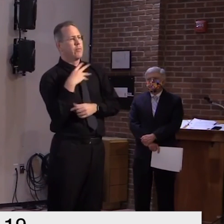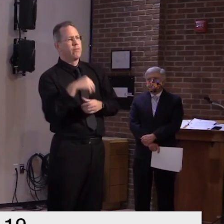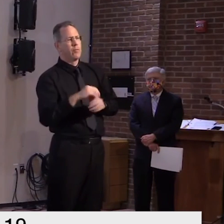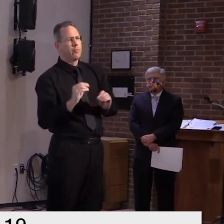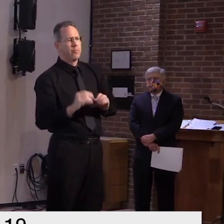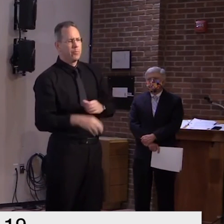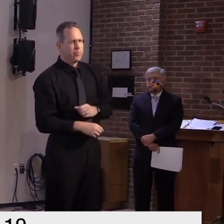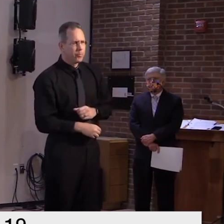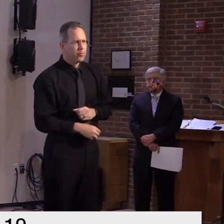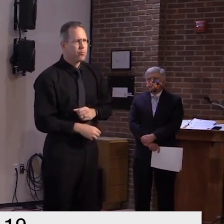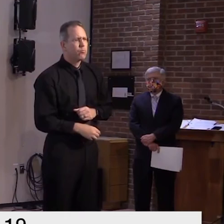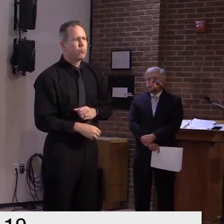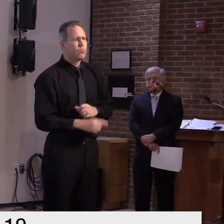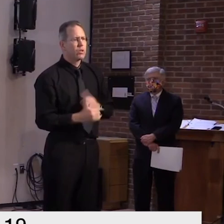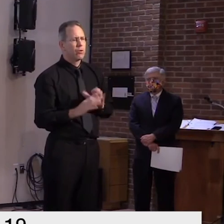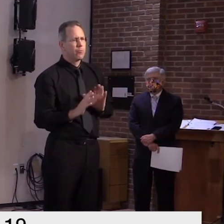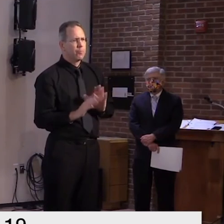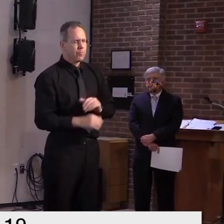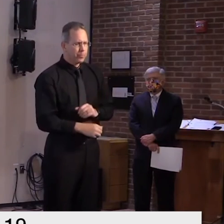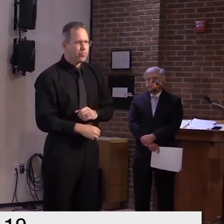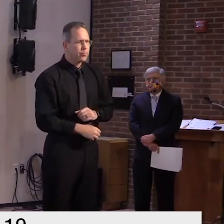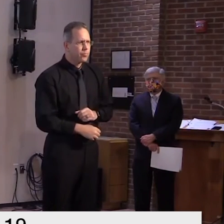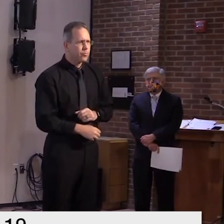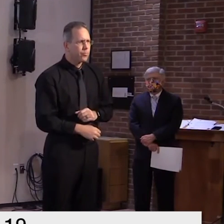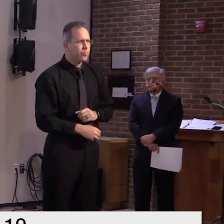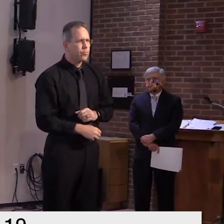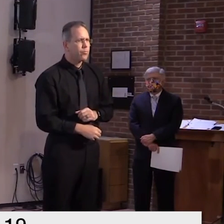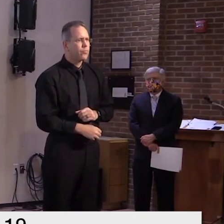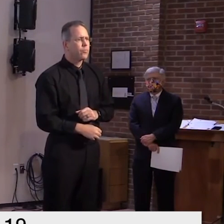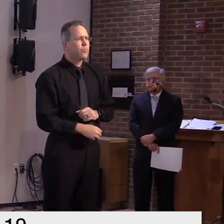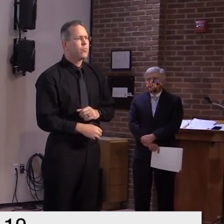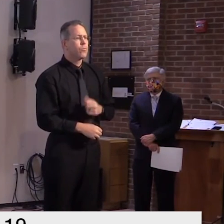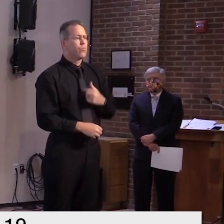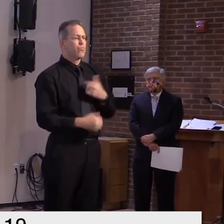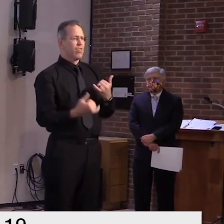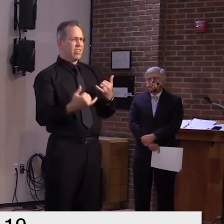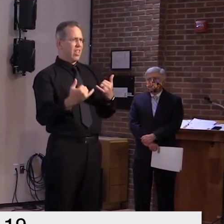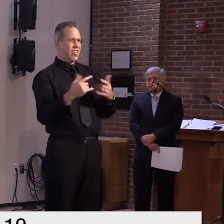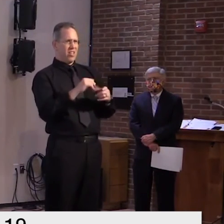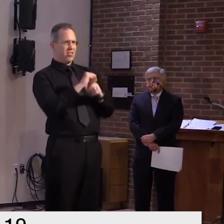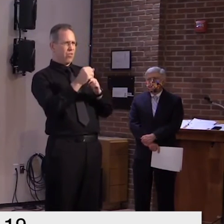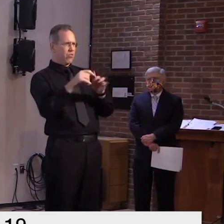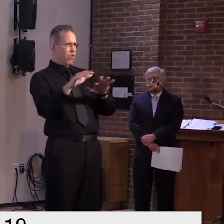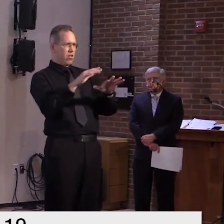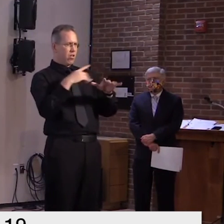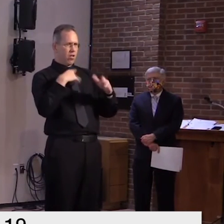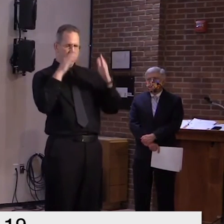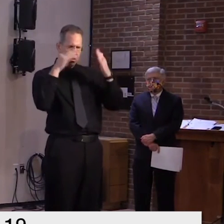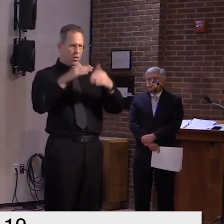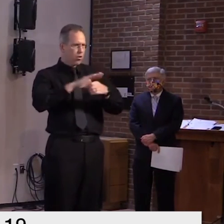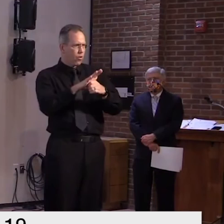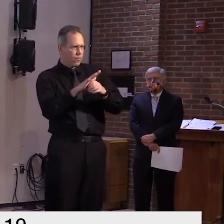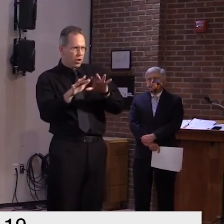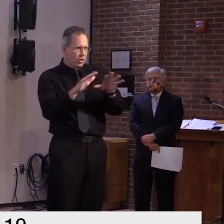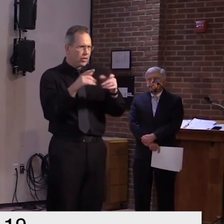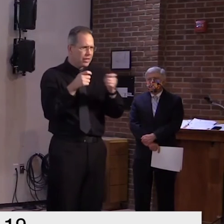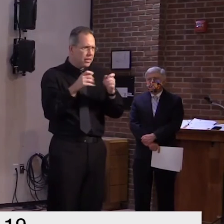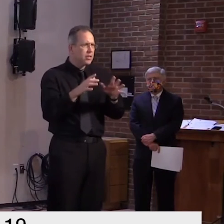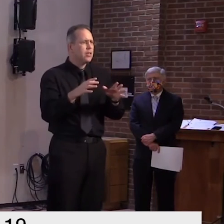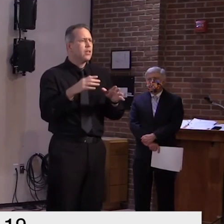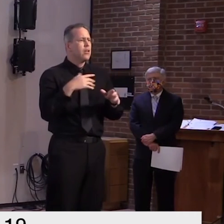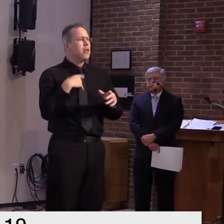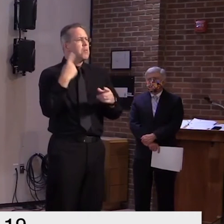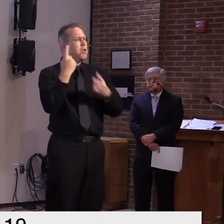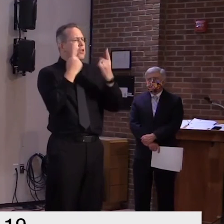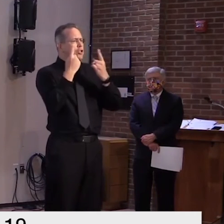i think dealing with this in real time uh we're dealing with it appropriately uh and we could consider something in the future but